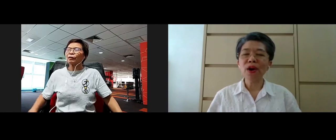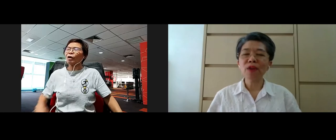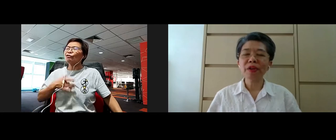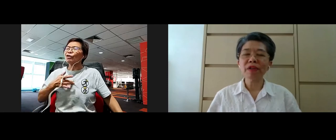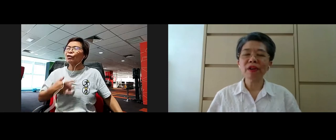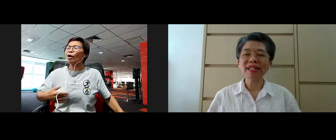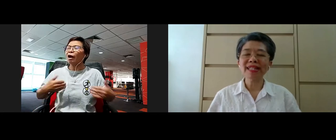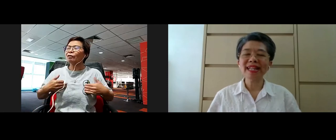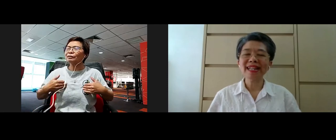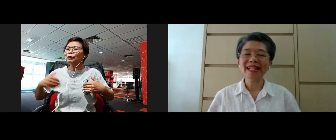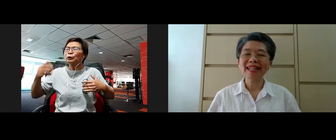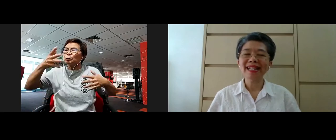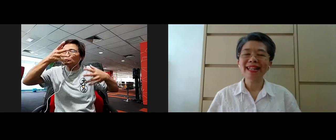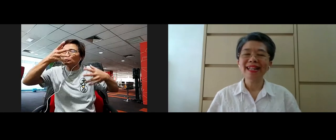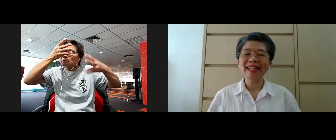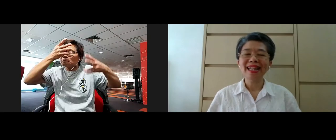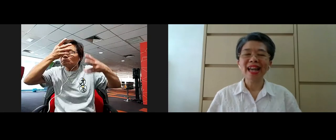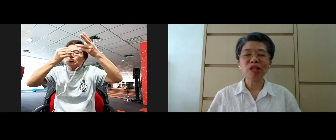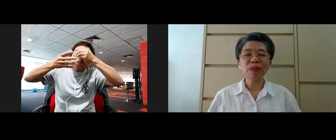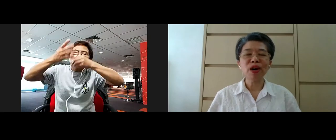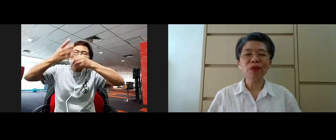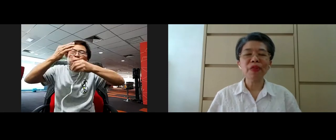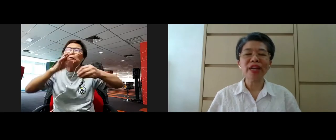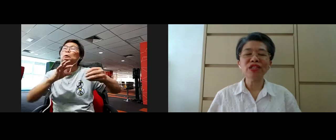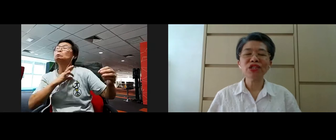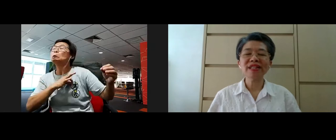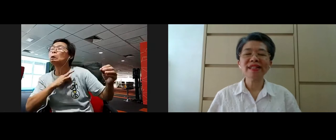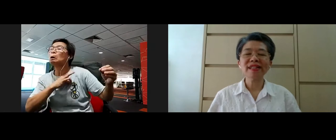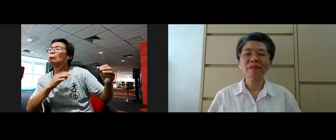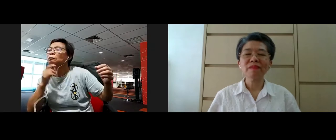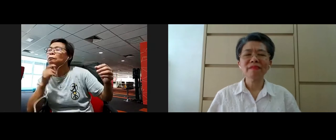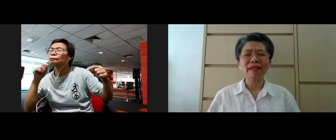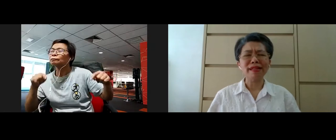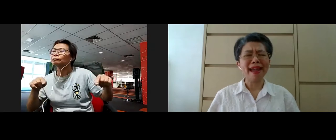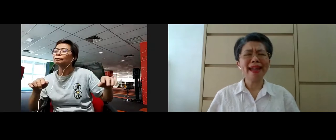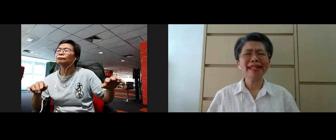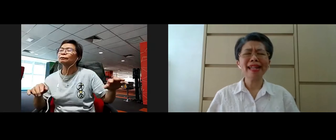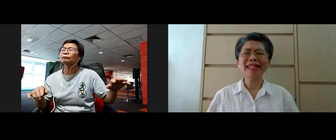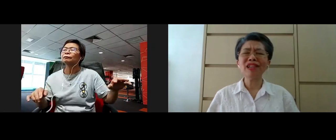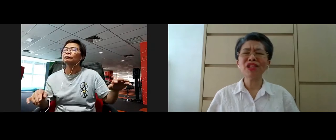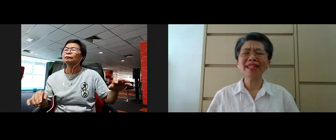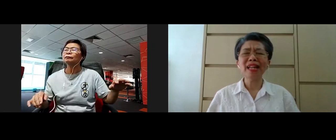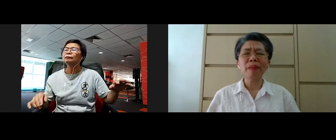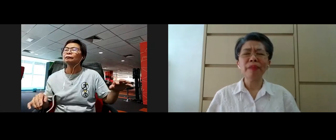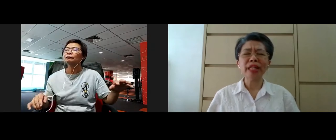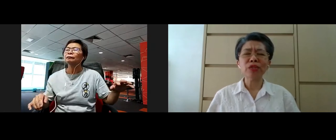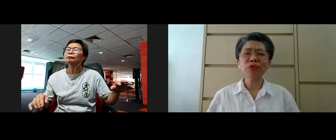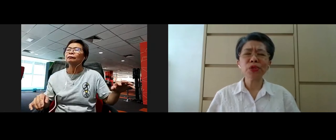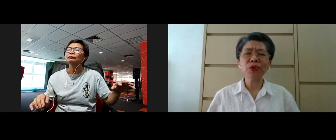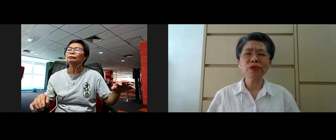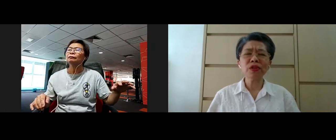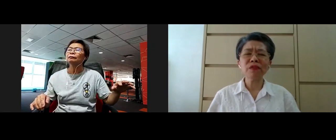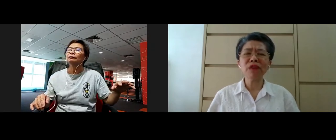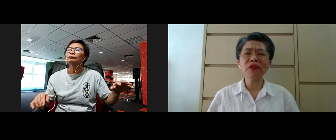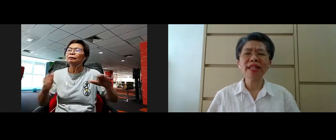Explore with curiosity. Explore with interest. Is there any sensation at the